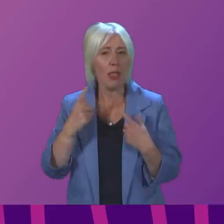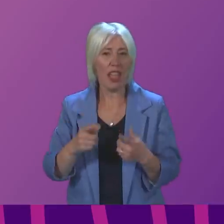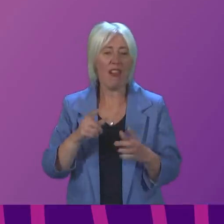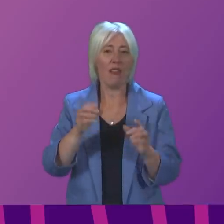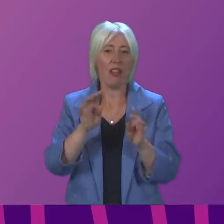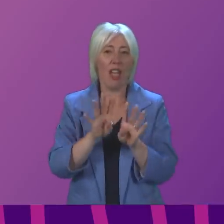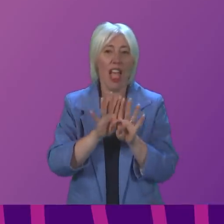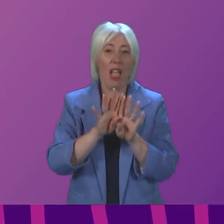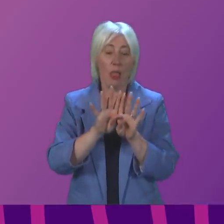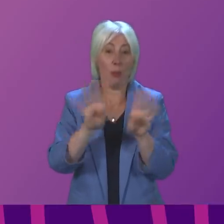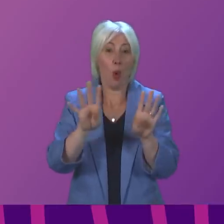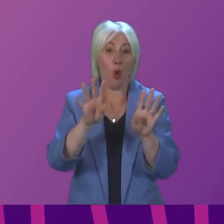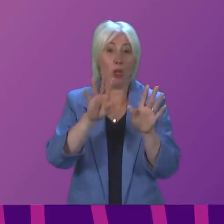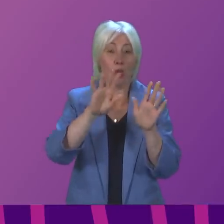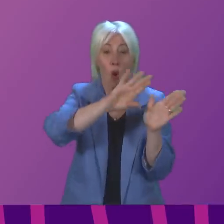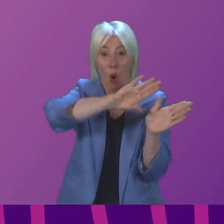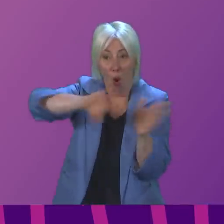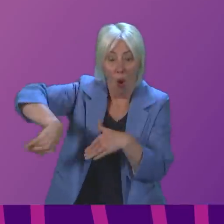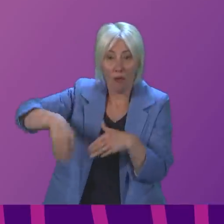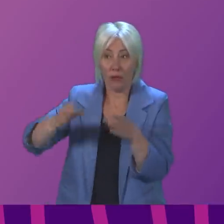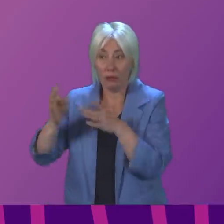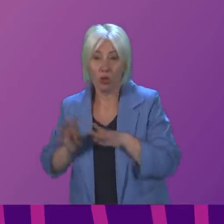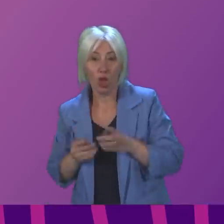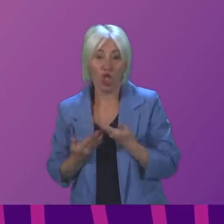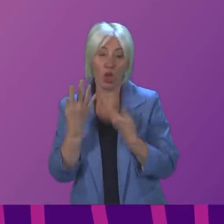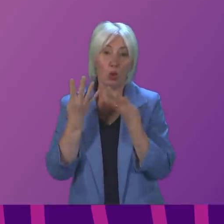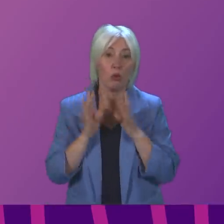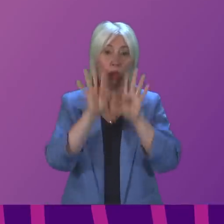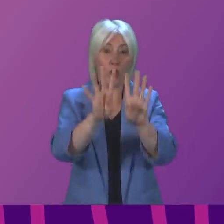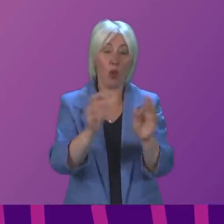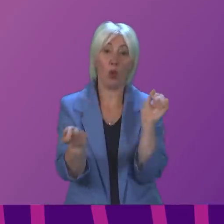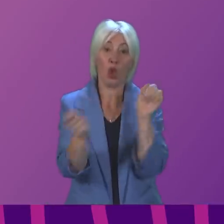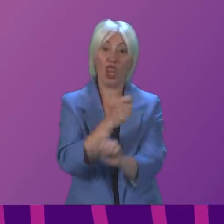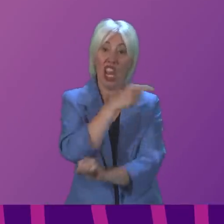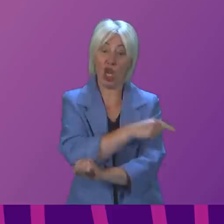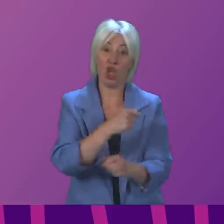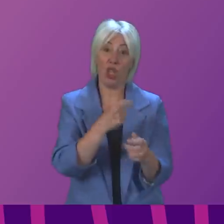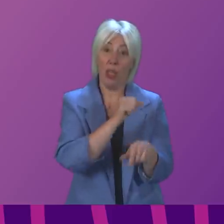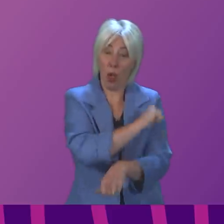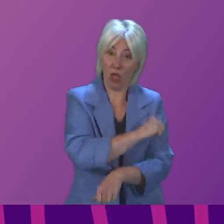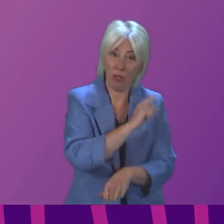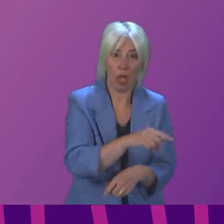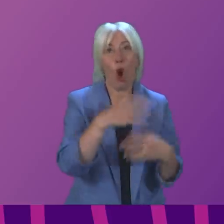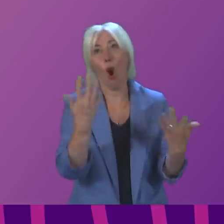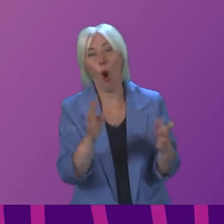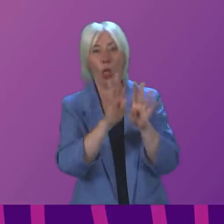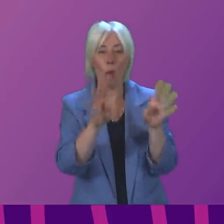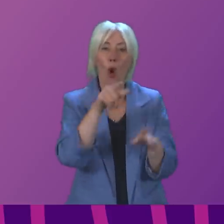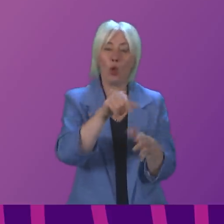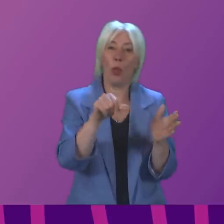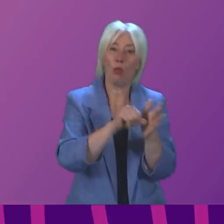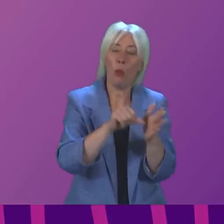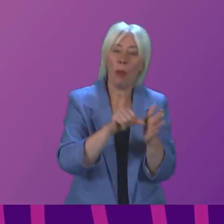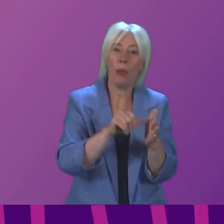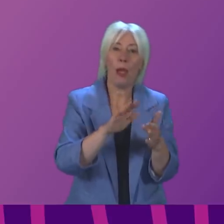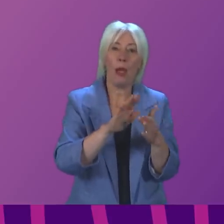removing the health board would change anything on the ground in the Queen Elizabeth, or if that was the problem and there weren't improvements